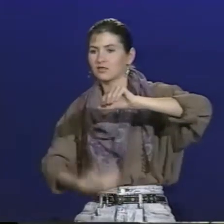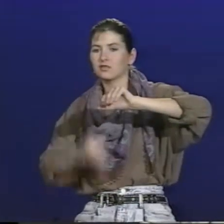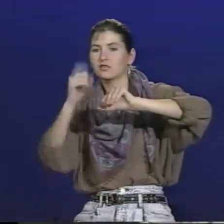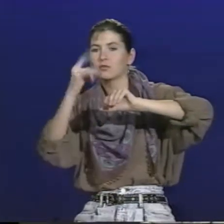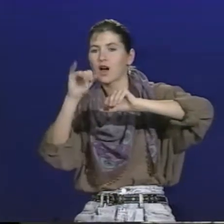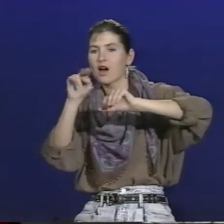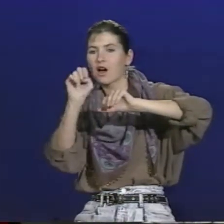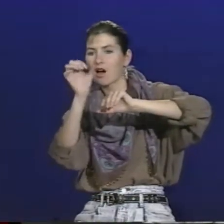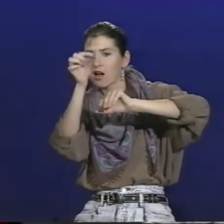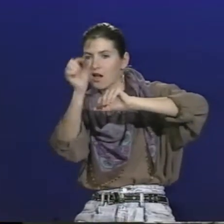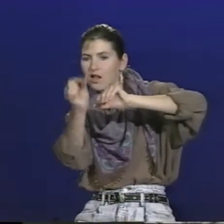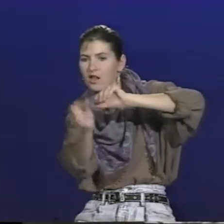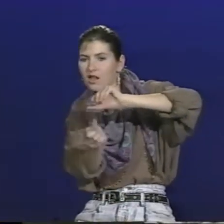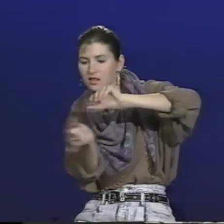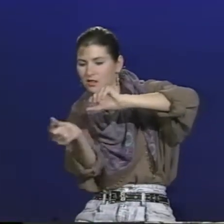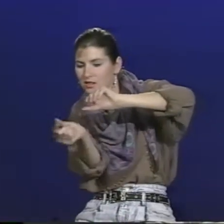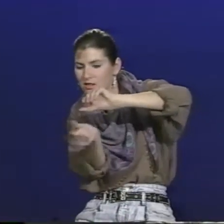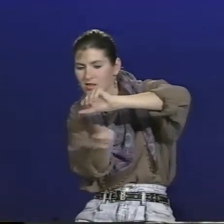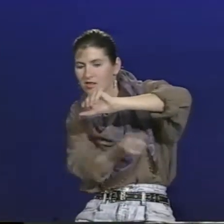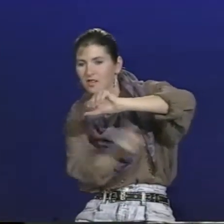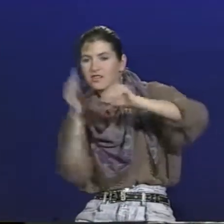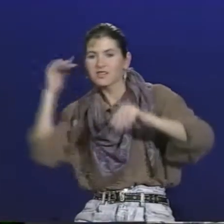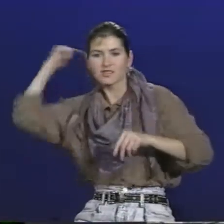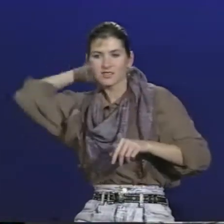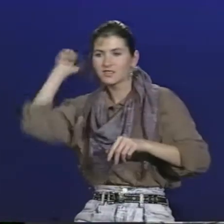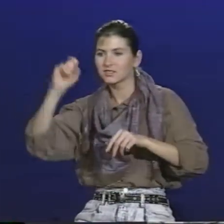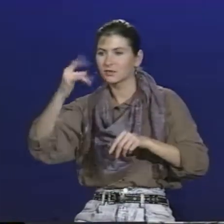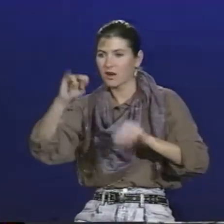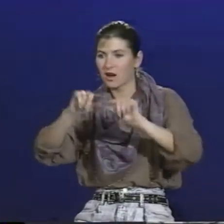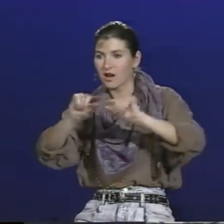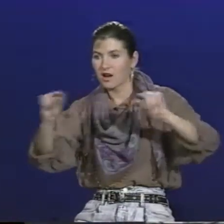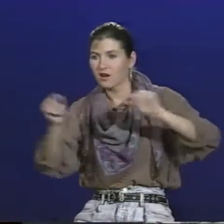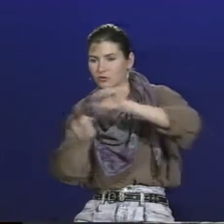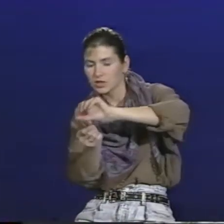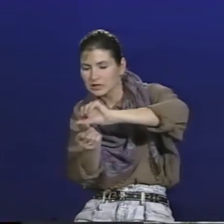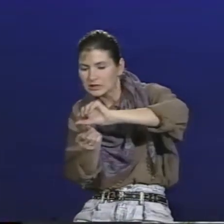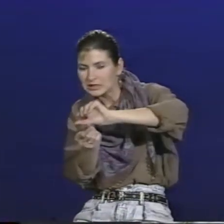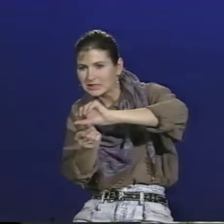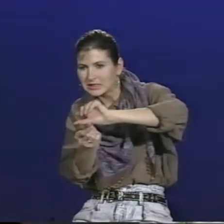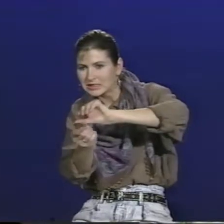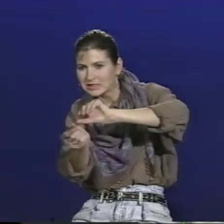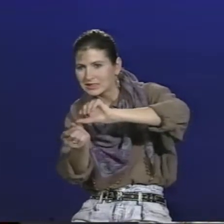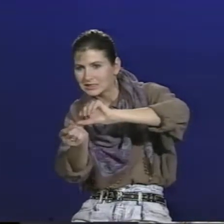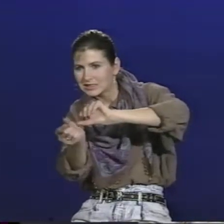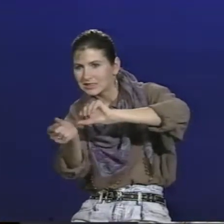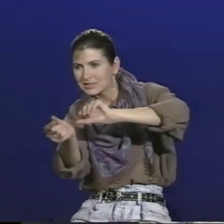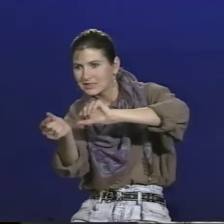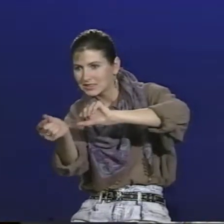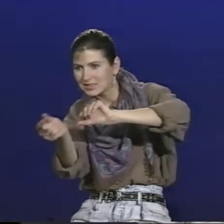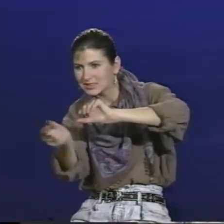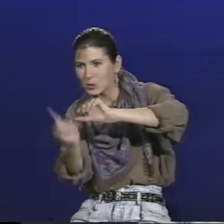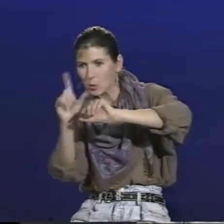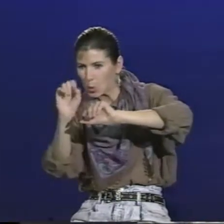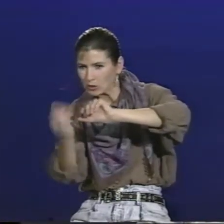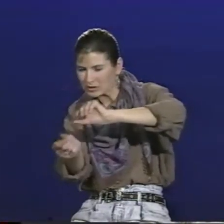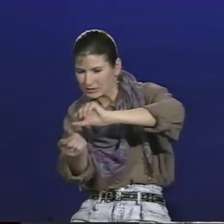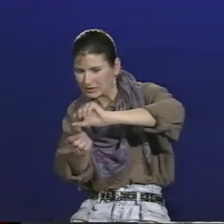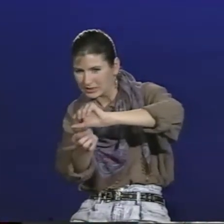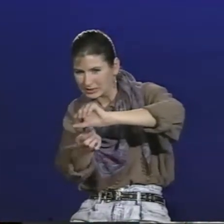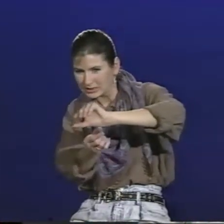You open up the fish and inside you'll see the spine, and you have to carefully jiggle the spine,